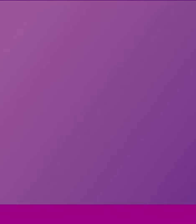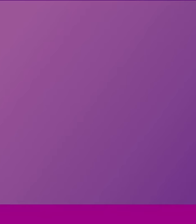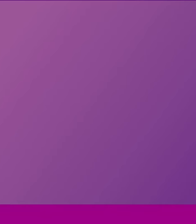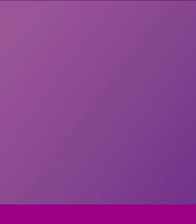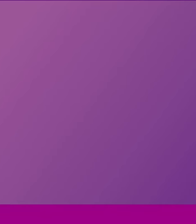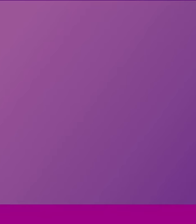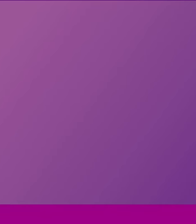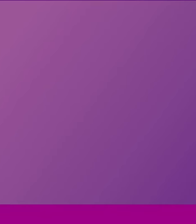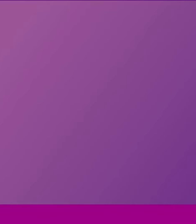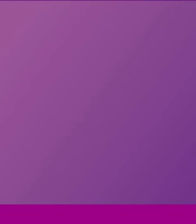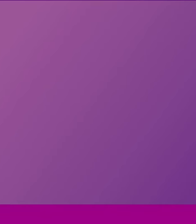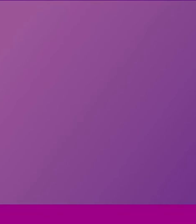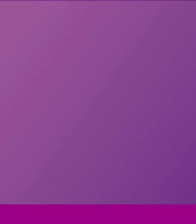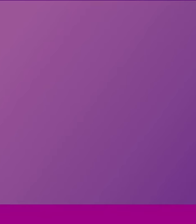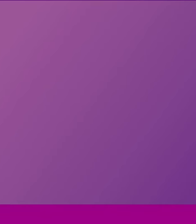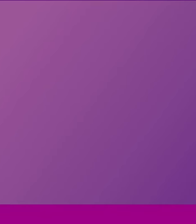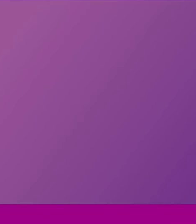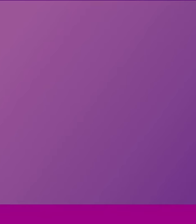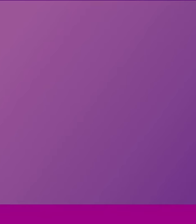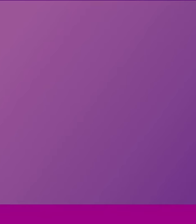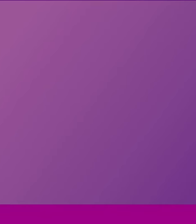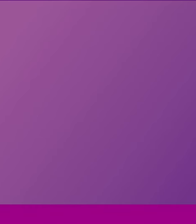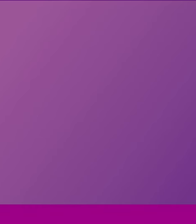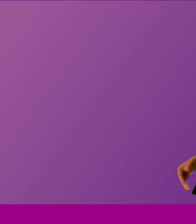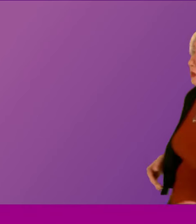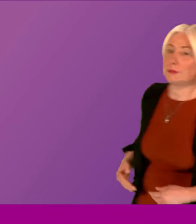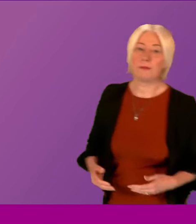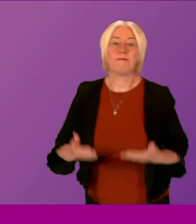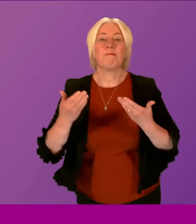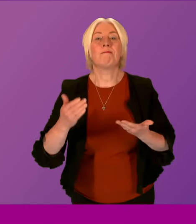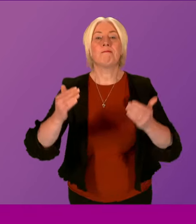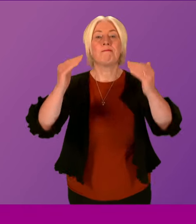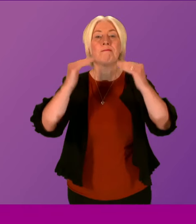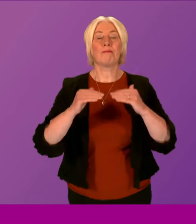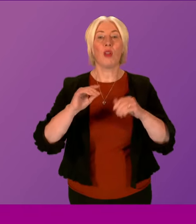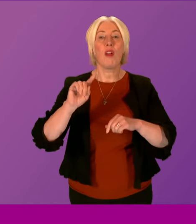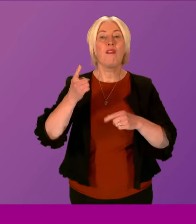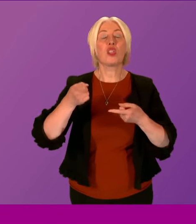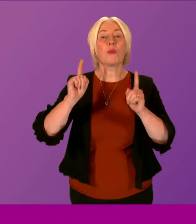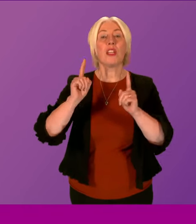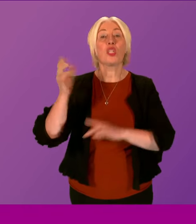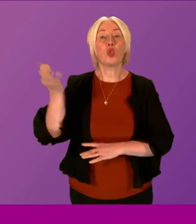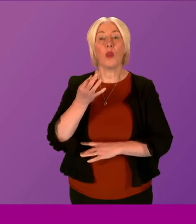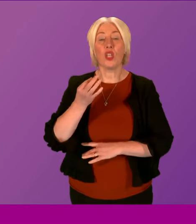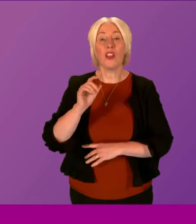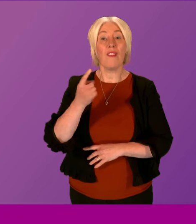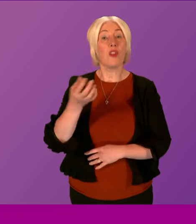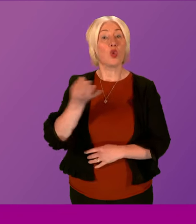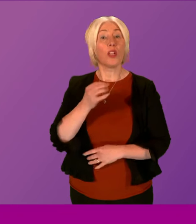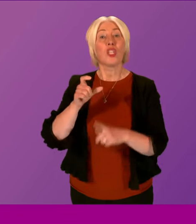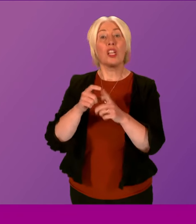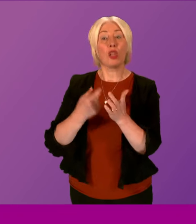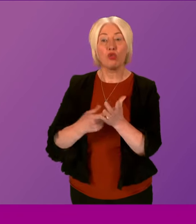Thank you. That concludes General Questions. next item of business is First Minister's Questions. At question number one, call Douglas Ross.